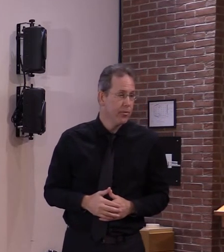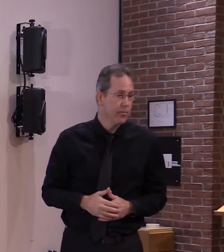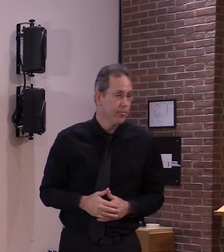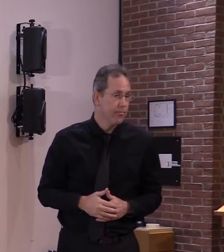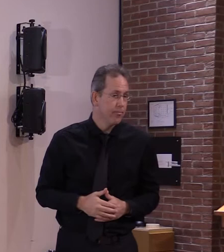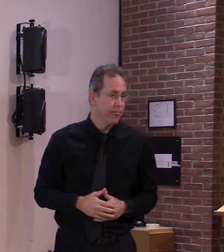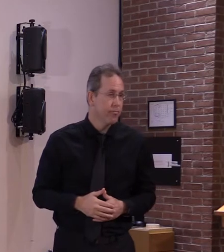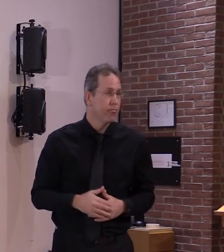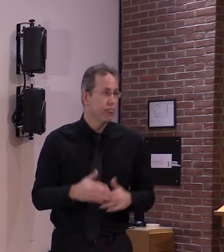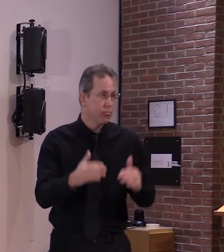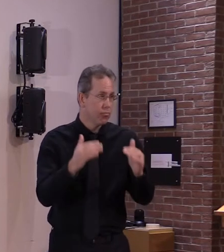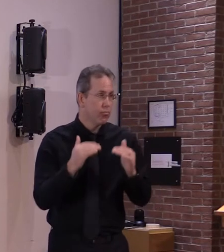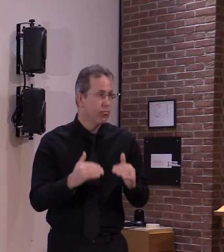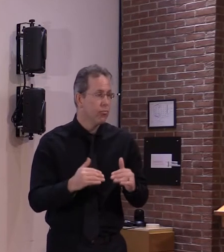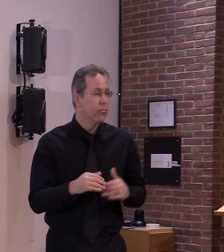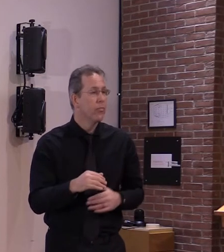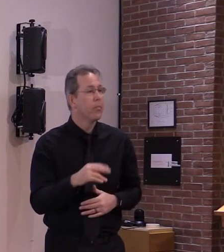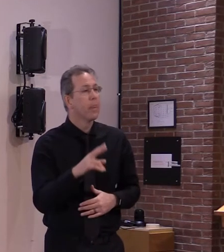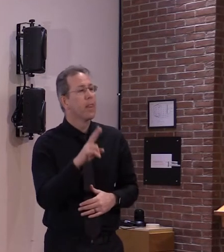lisa the valley reporter